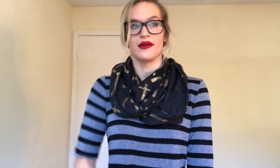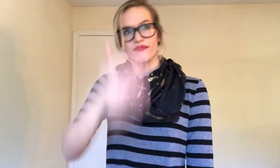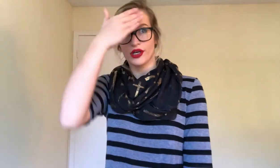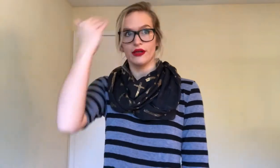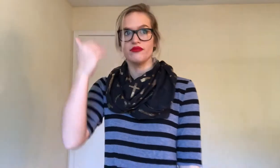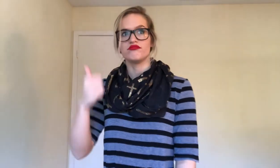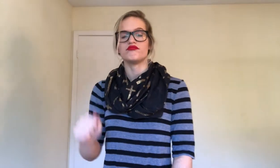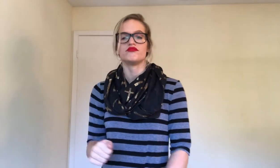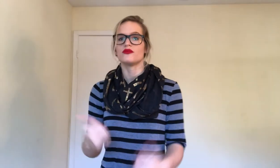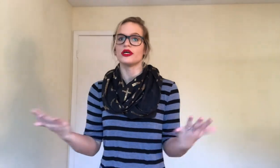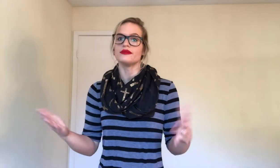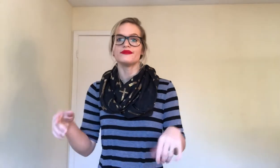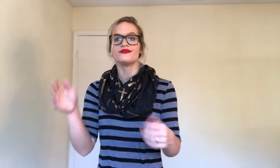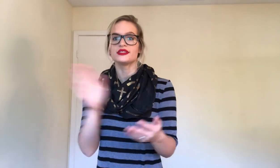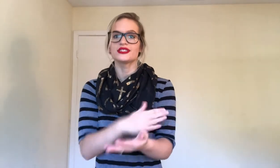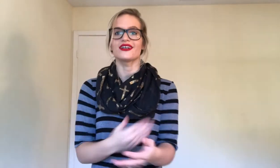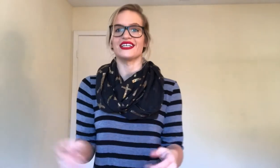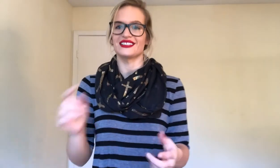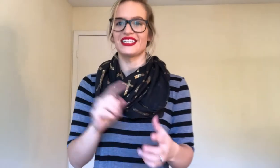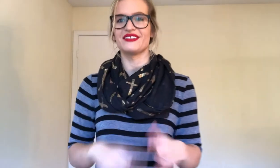forget what song I signed.